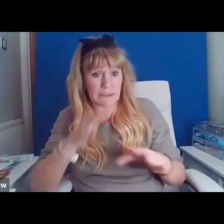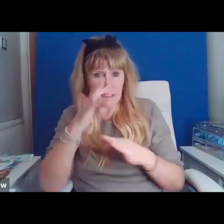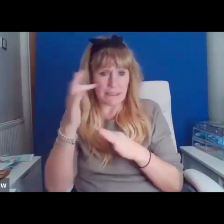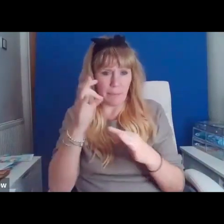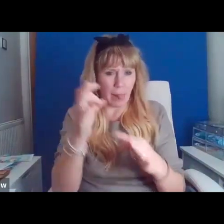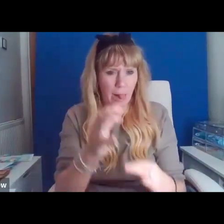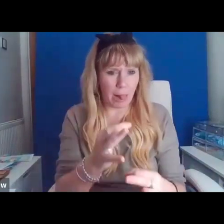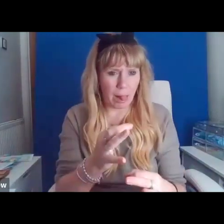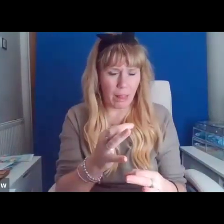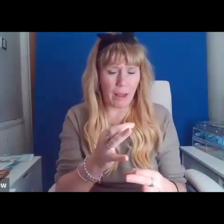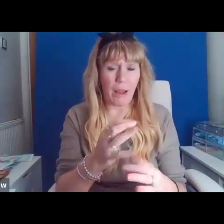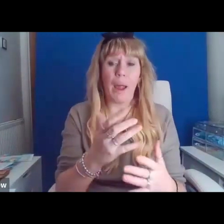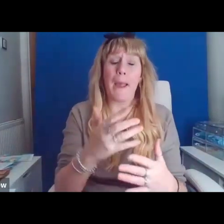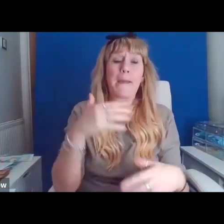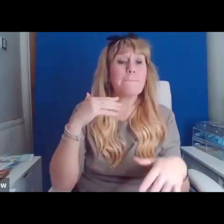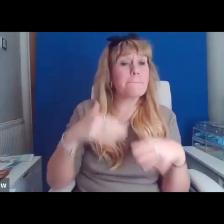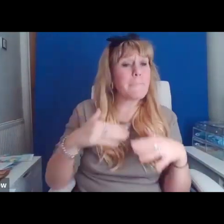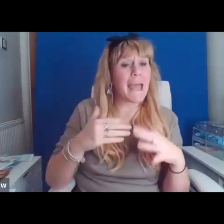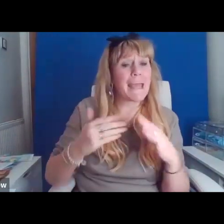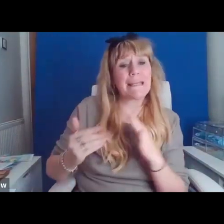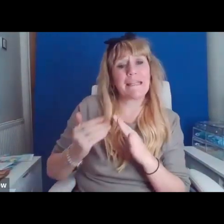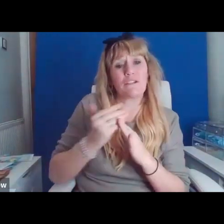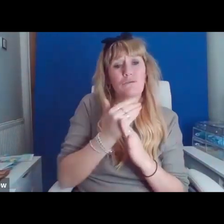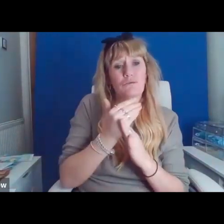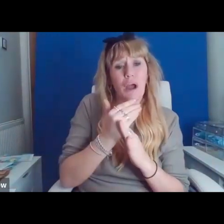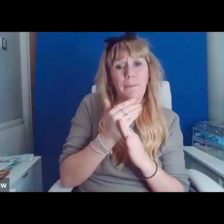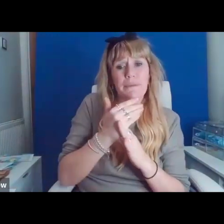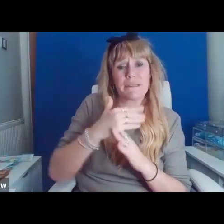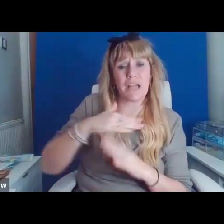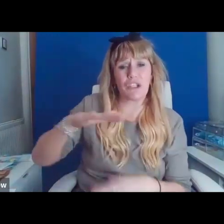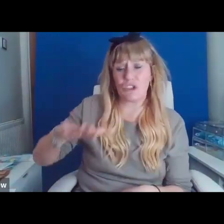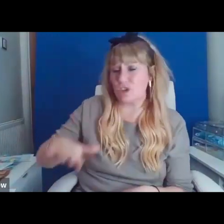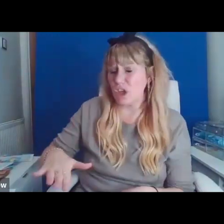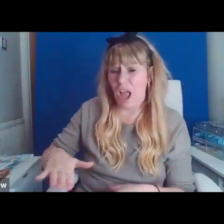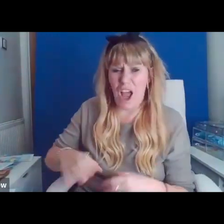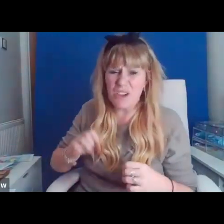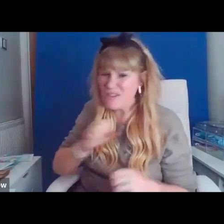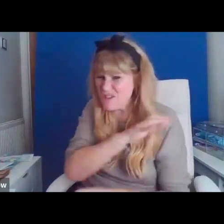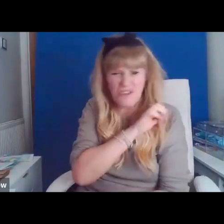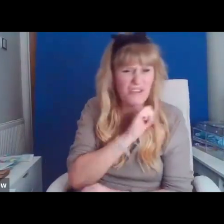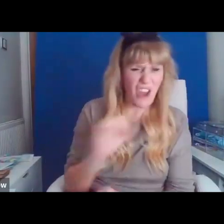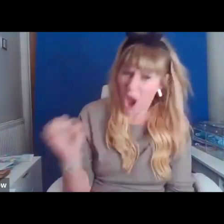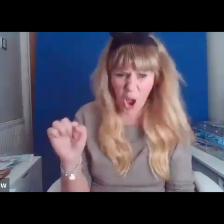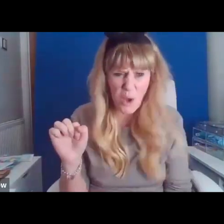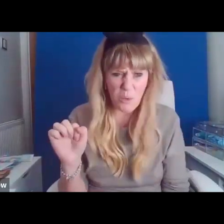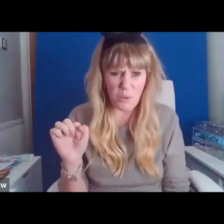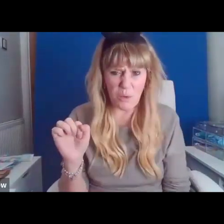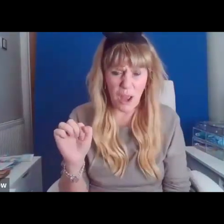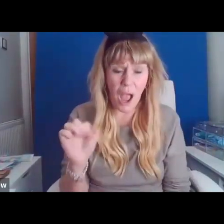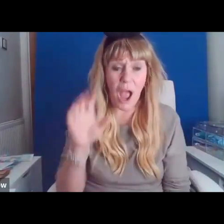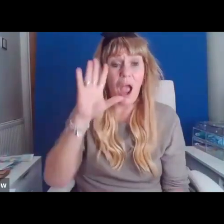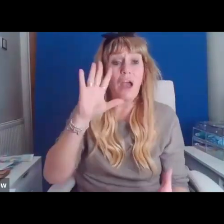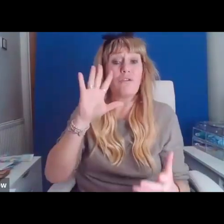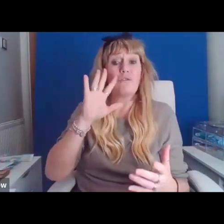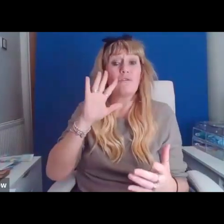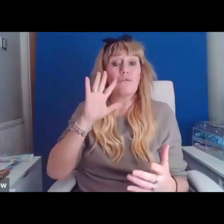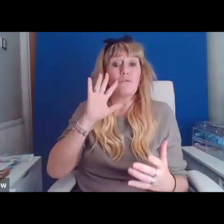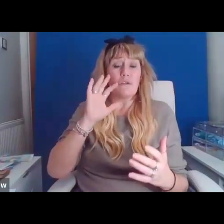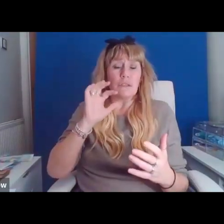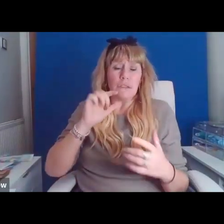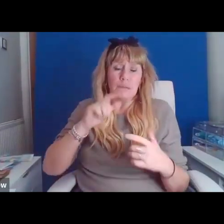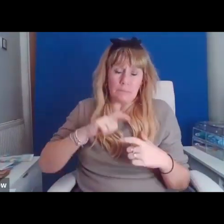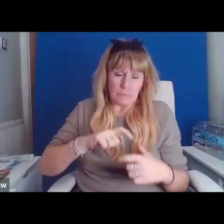Pain interrupts, a petulant child shouts, no. I remain daffodil gazing, mutter,